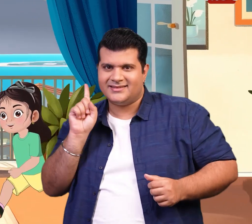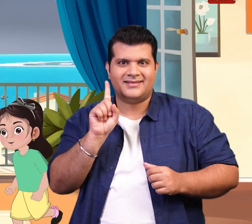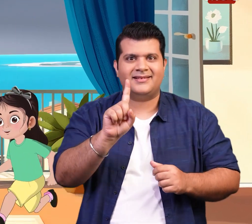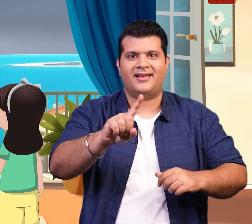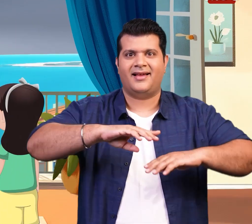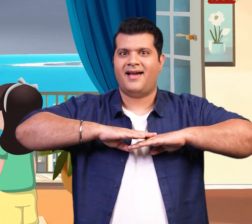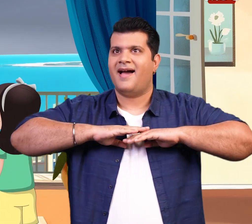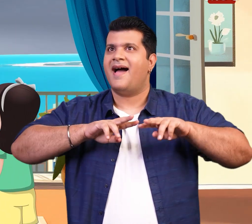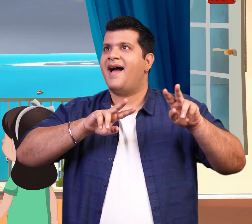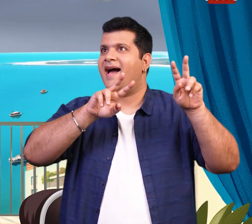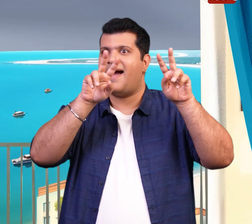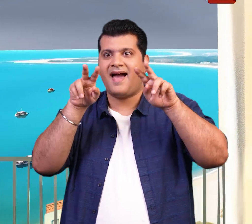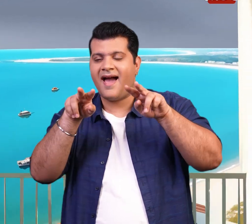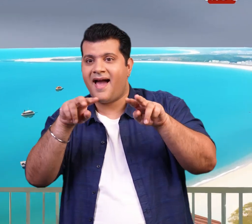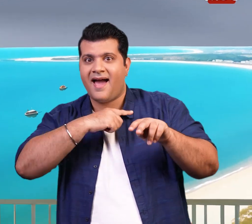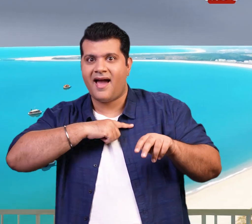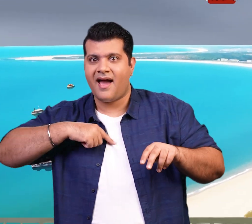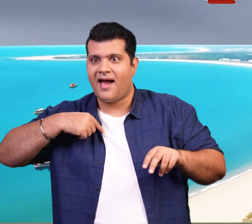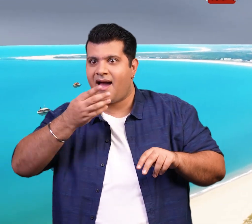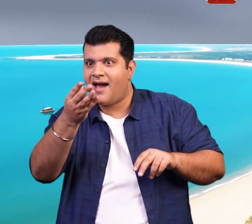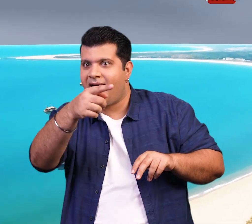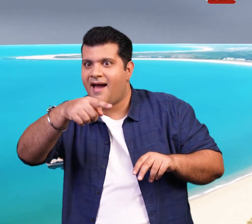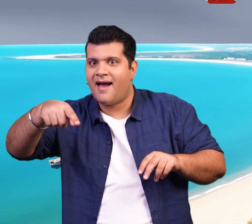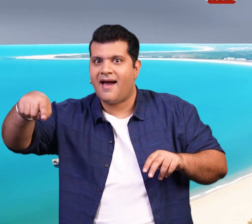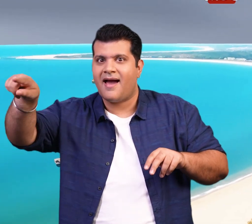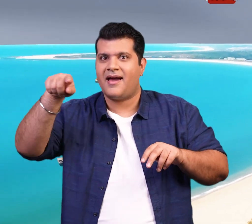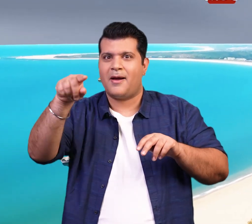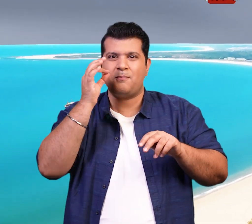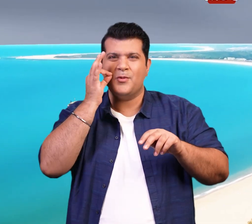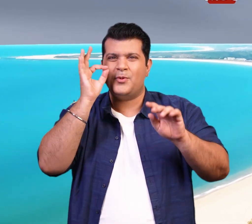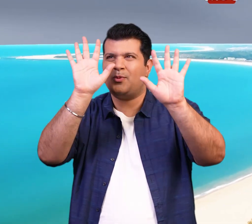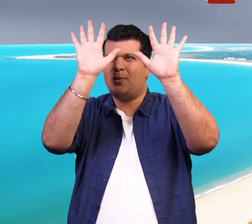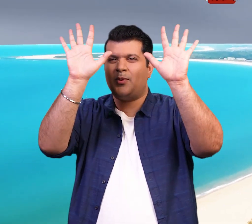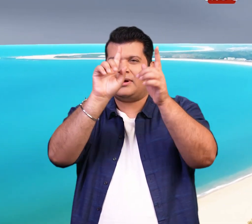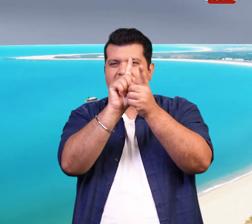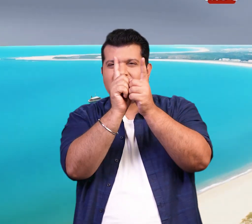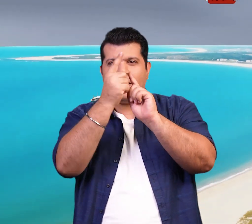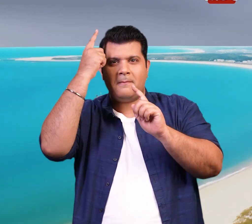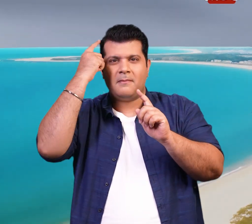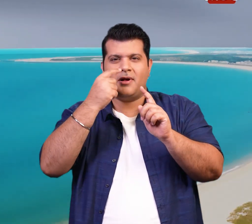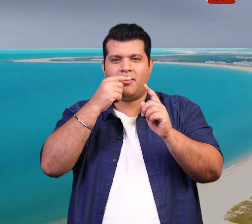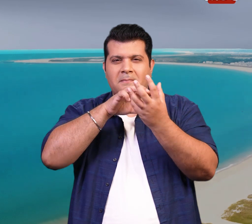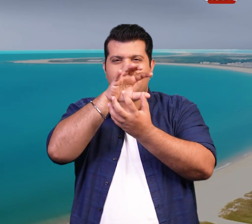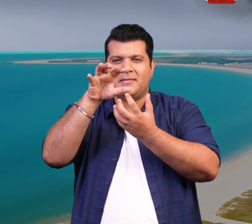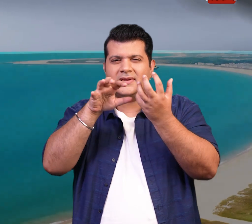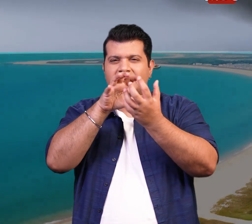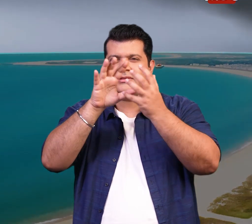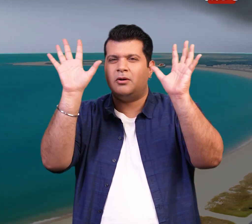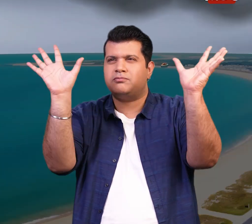the balcony. From there she has a breathtaking view of the Queen's necklace. The once bright blue sky is now filled with